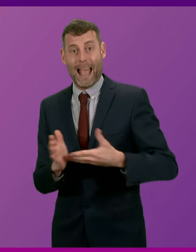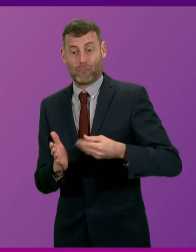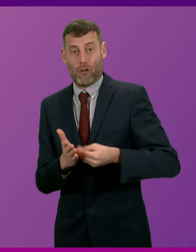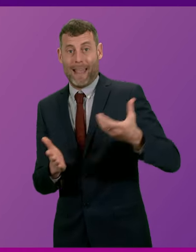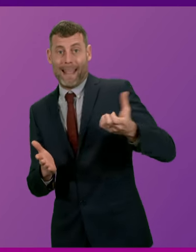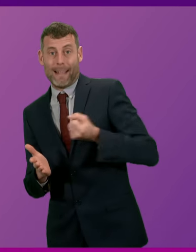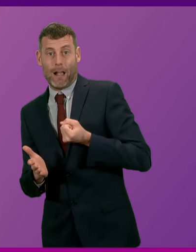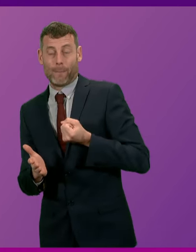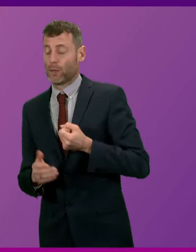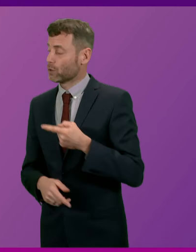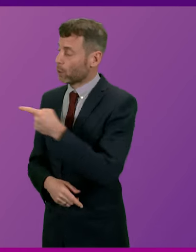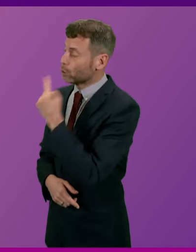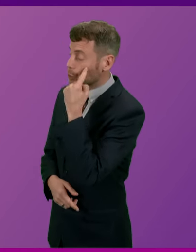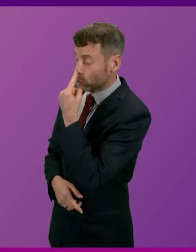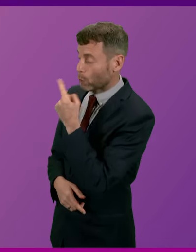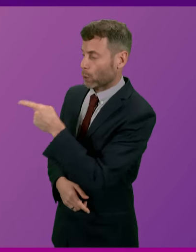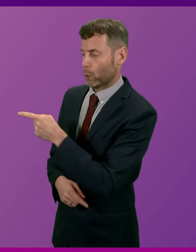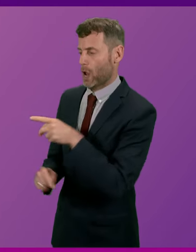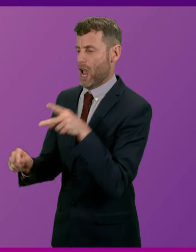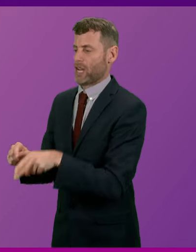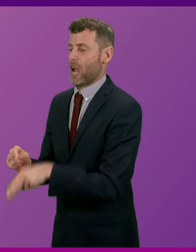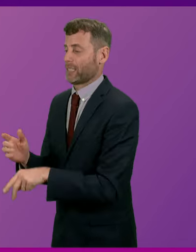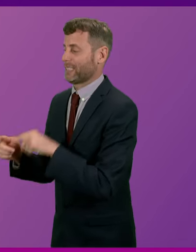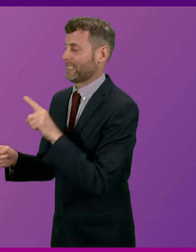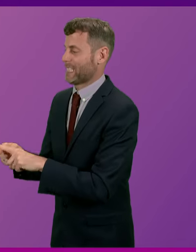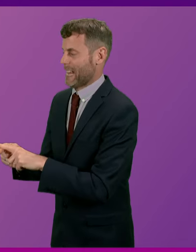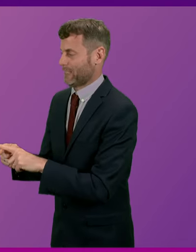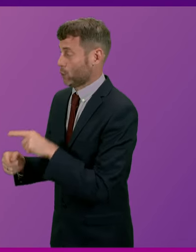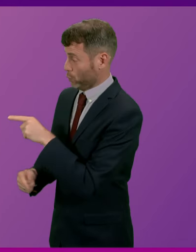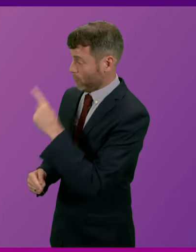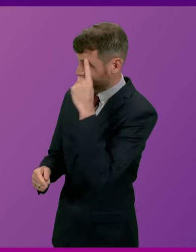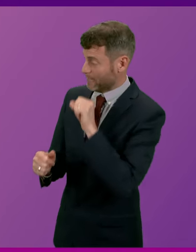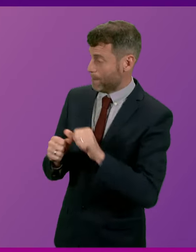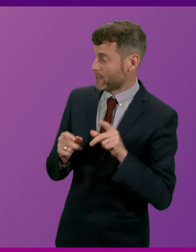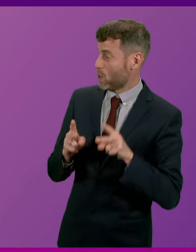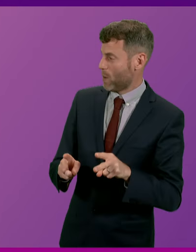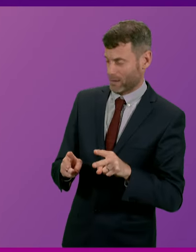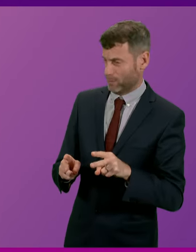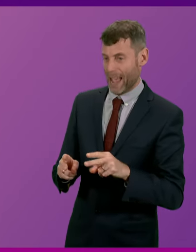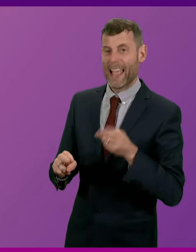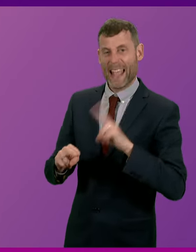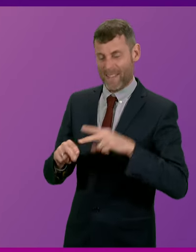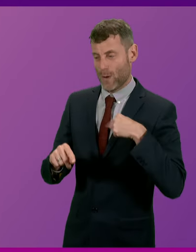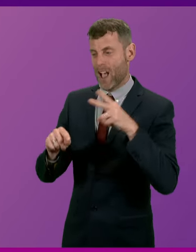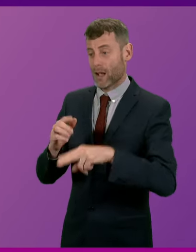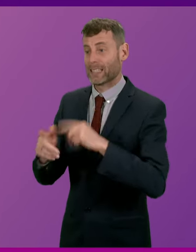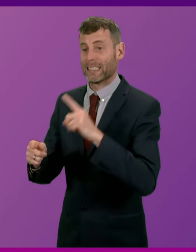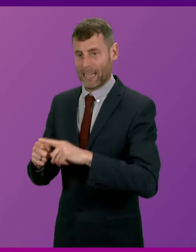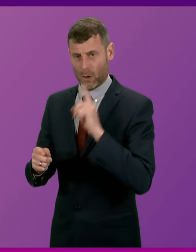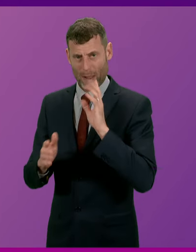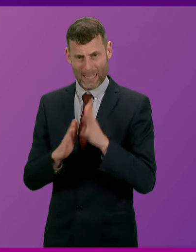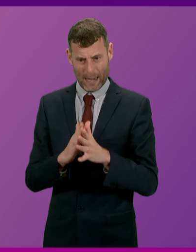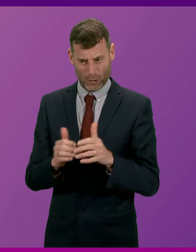how slashing taxes running down our public services would make Scotland a better place to live, work, study and do business in. I don't think that's the case.